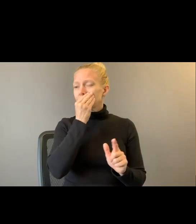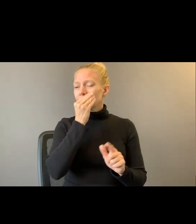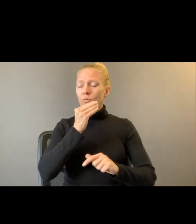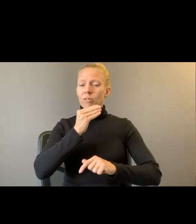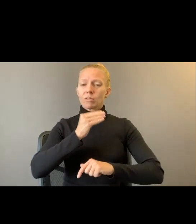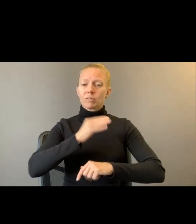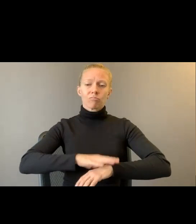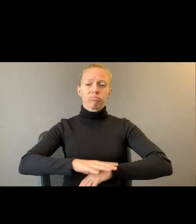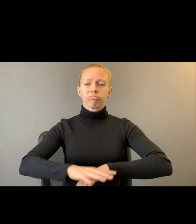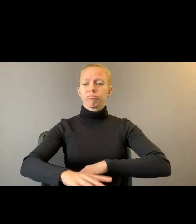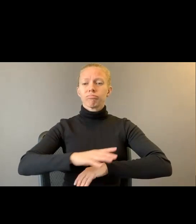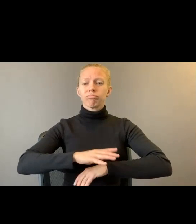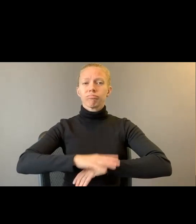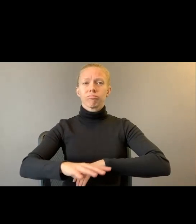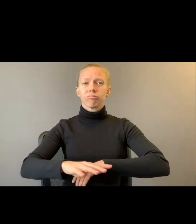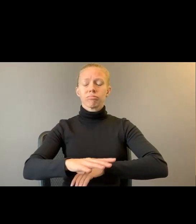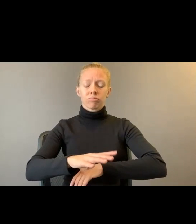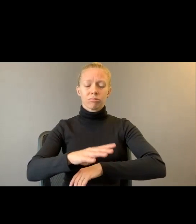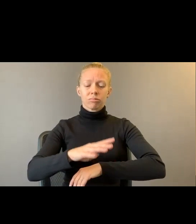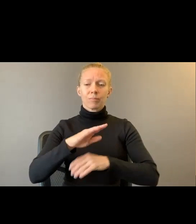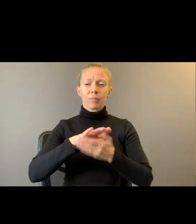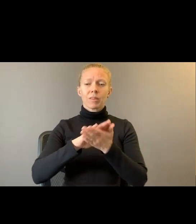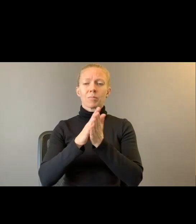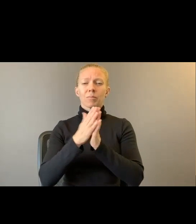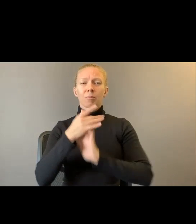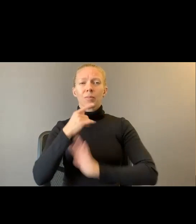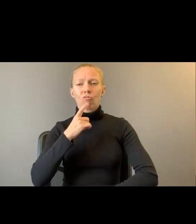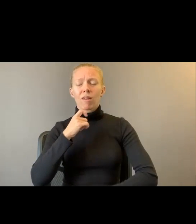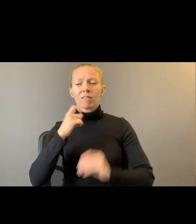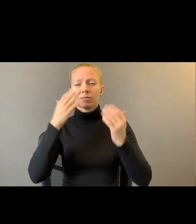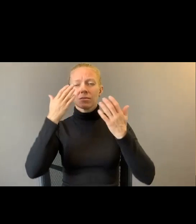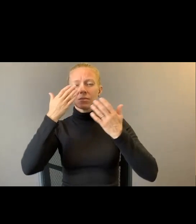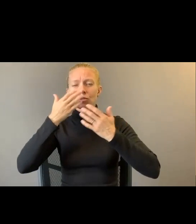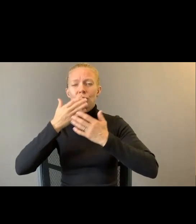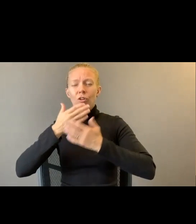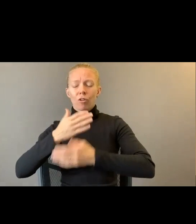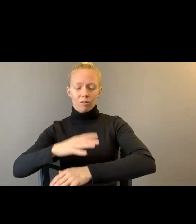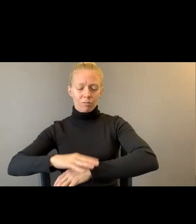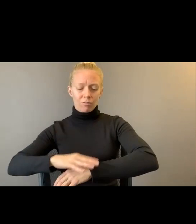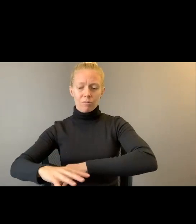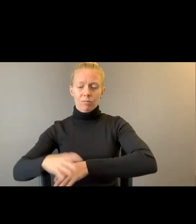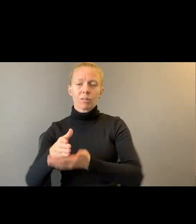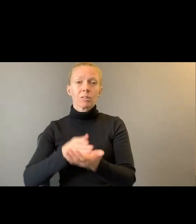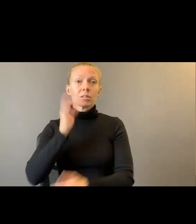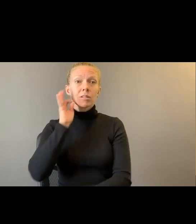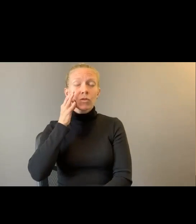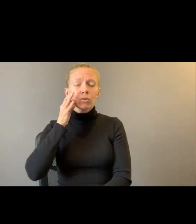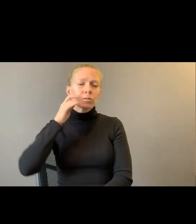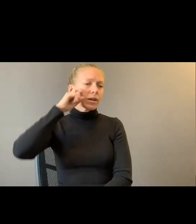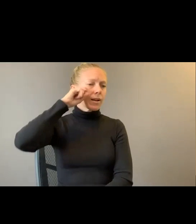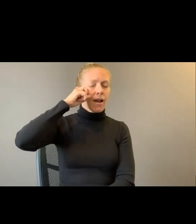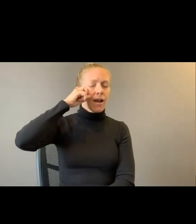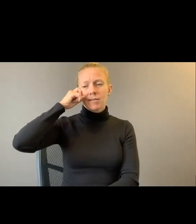then dark around her wrist. Some fruit she cut, some onion, some